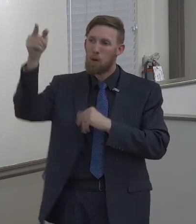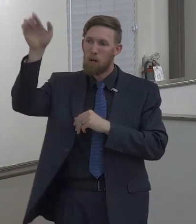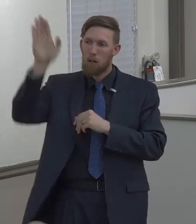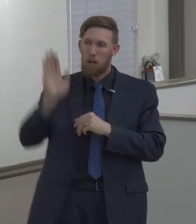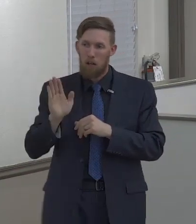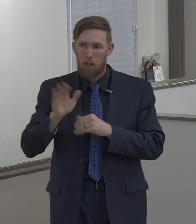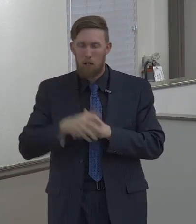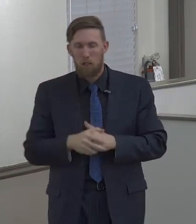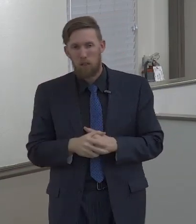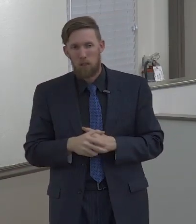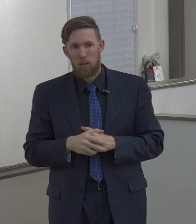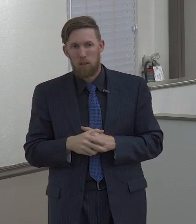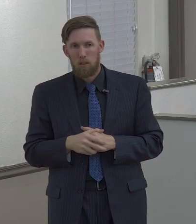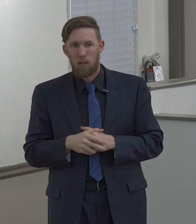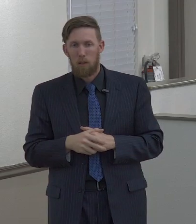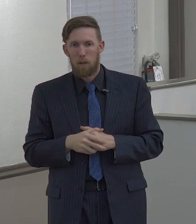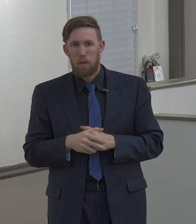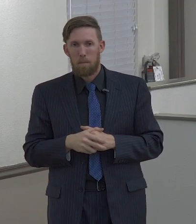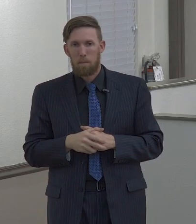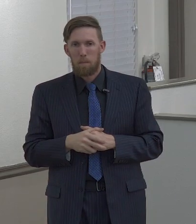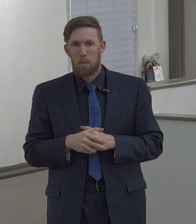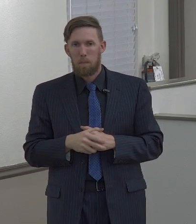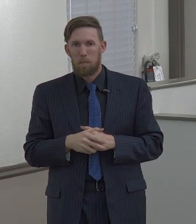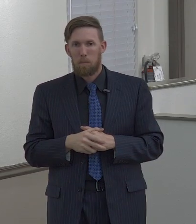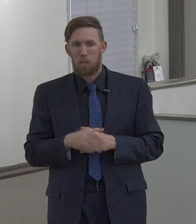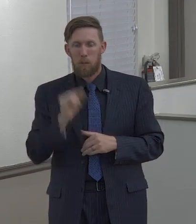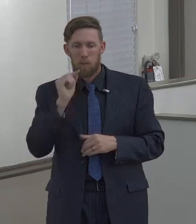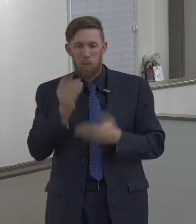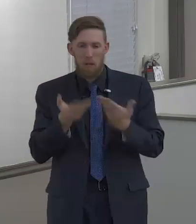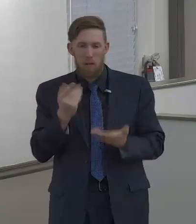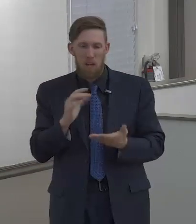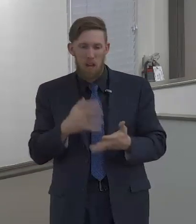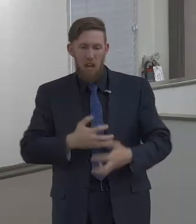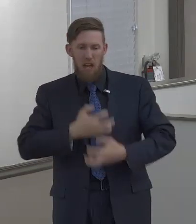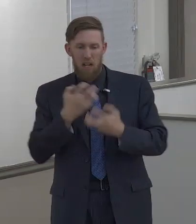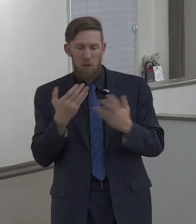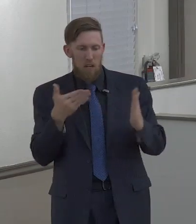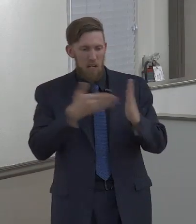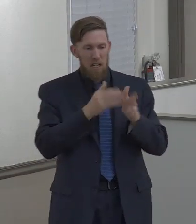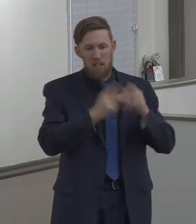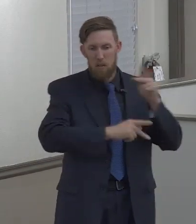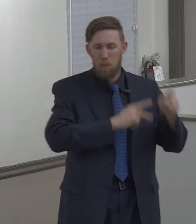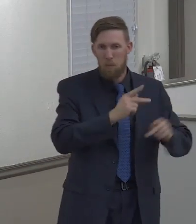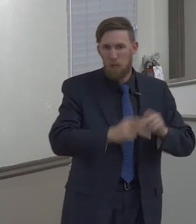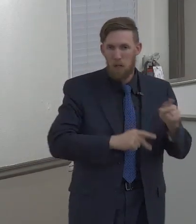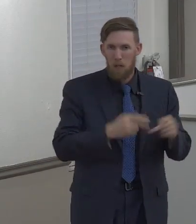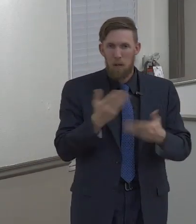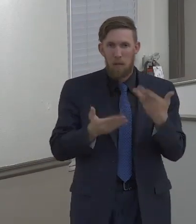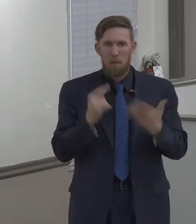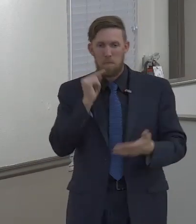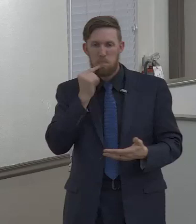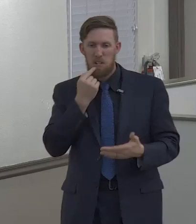isn't right with God. A thought life of maybe anger towards people, bitterness towards people.